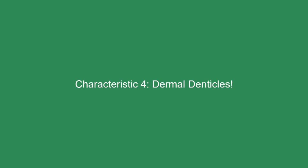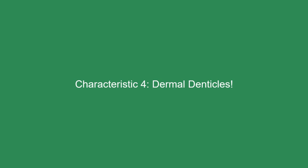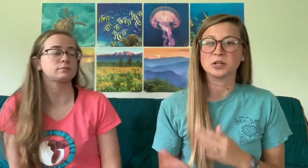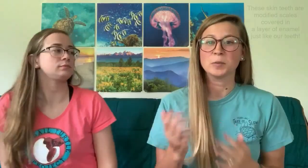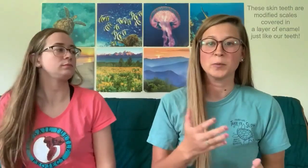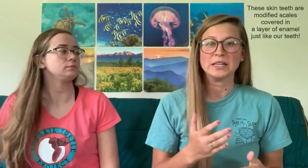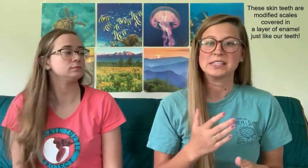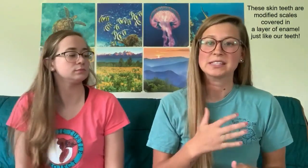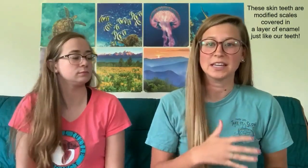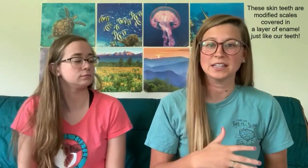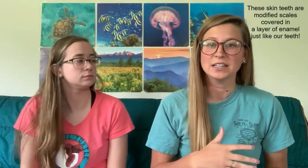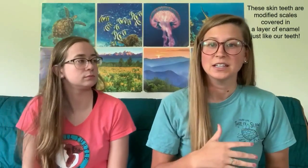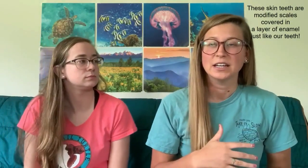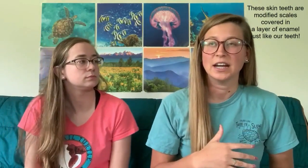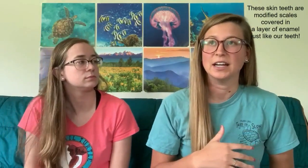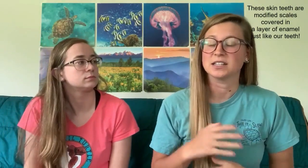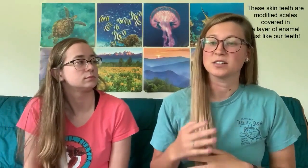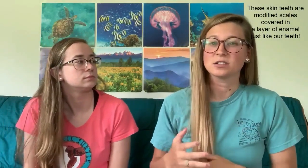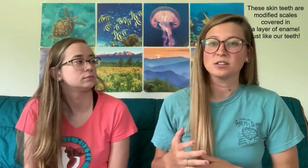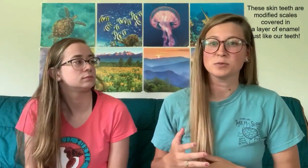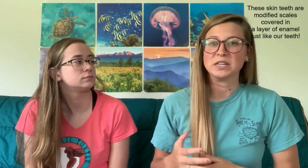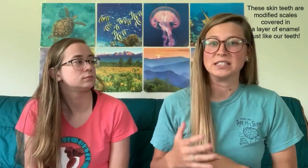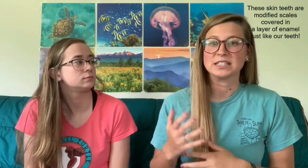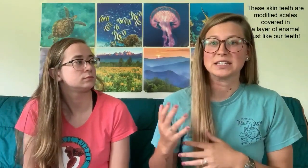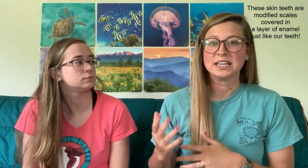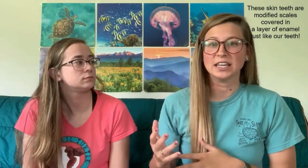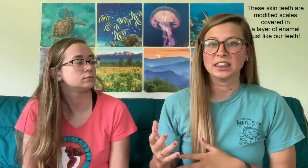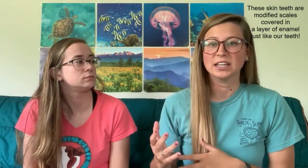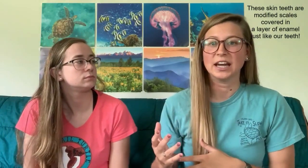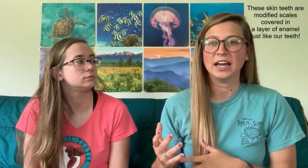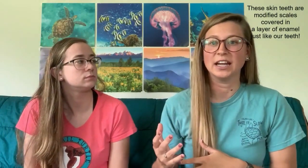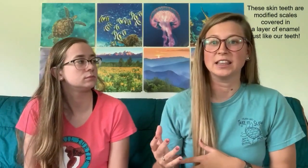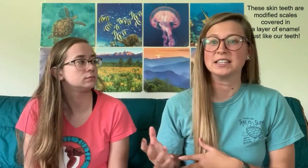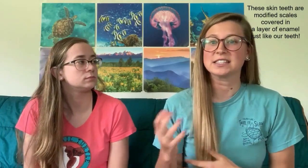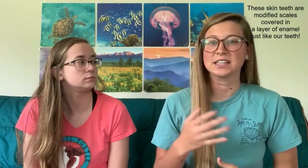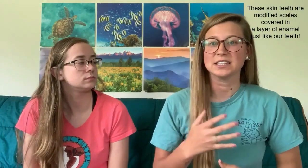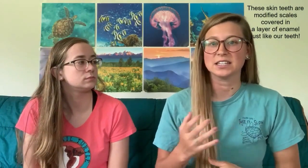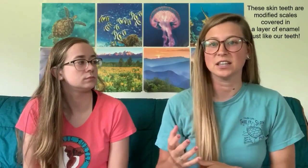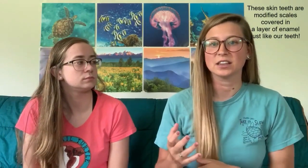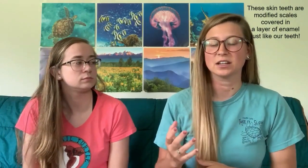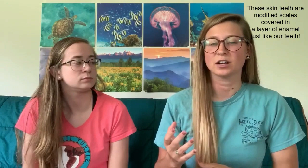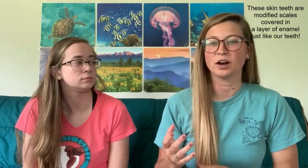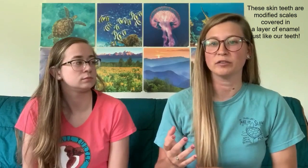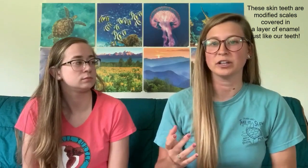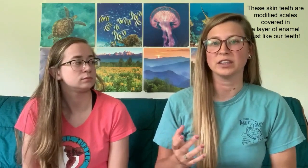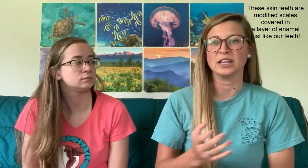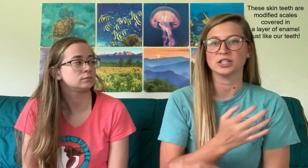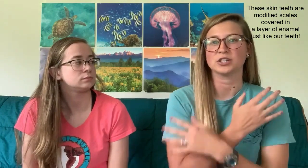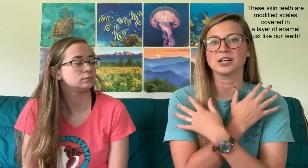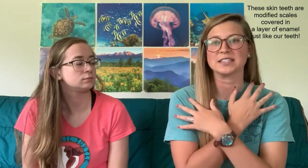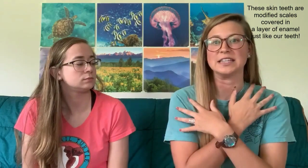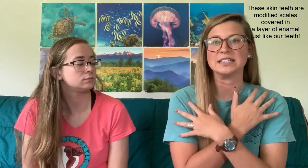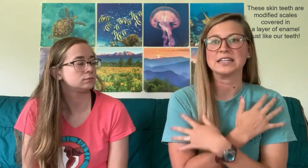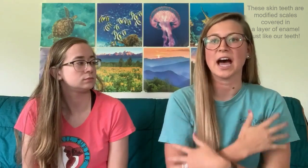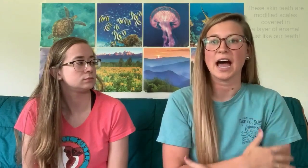Caramel means skin and denticles means teeth. And these skin teeth cover the shark's entire